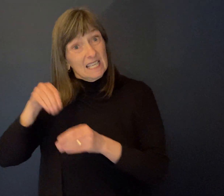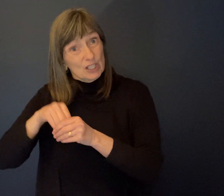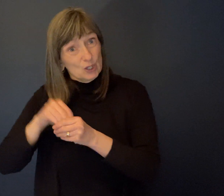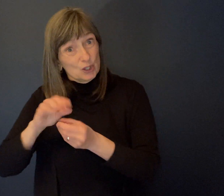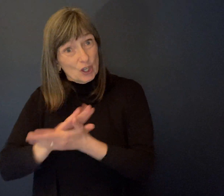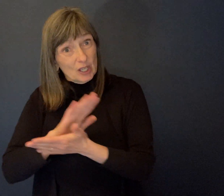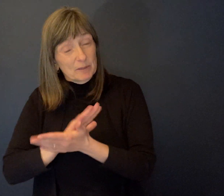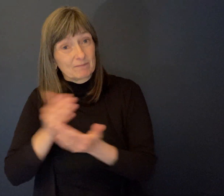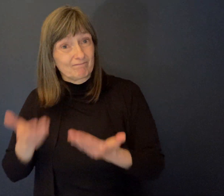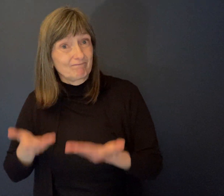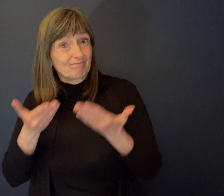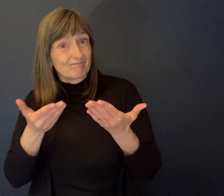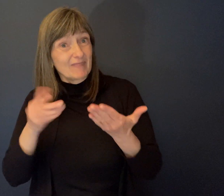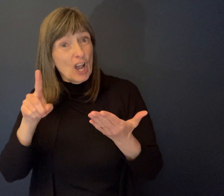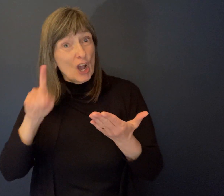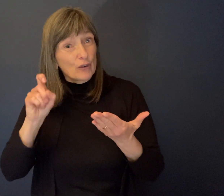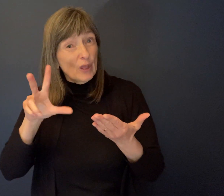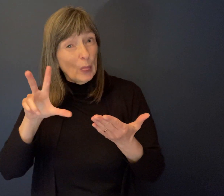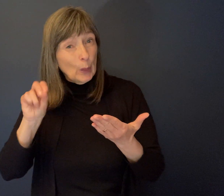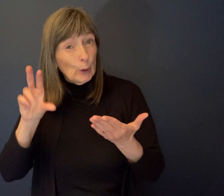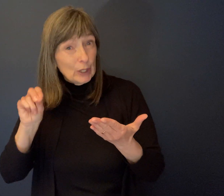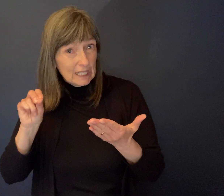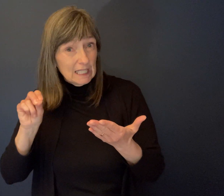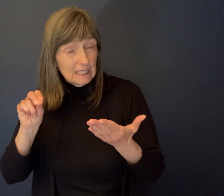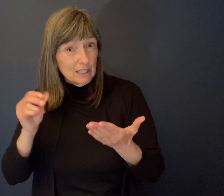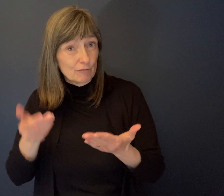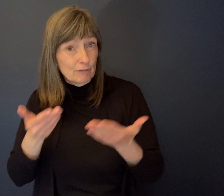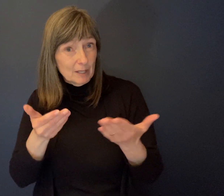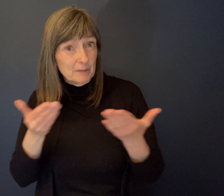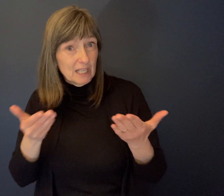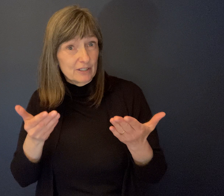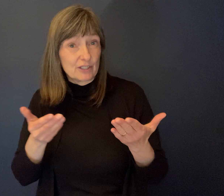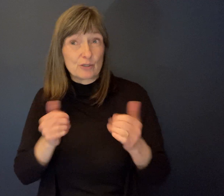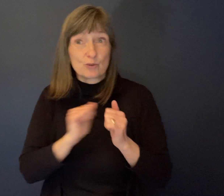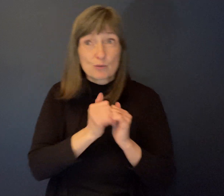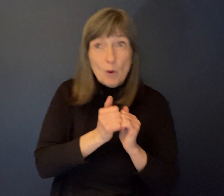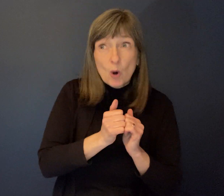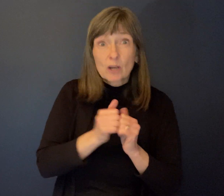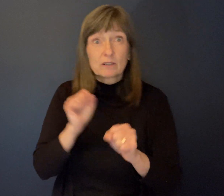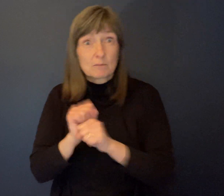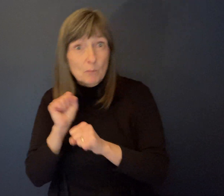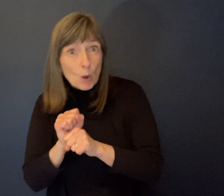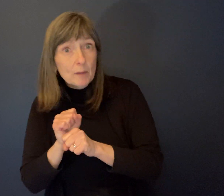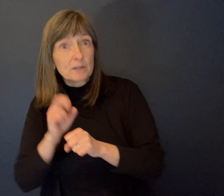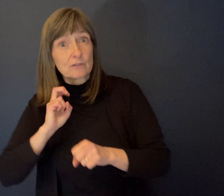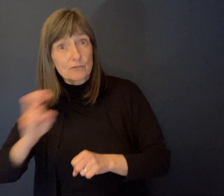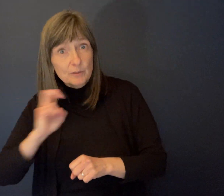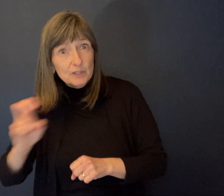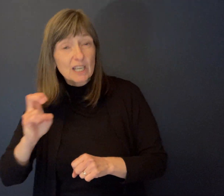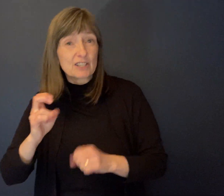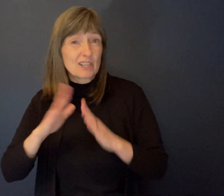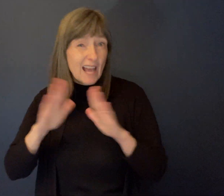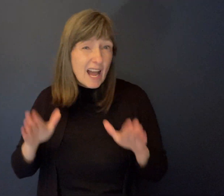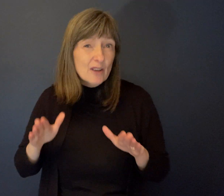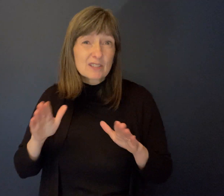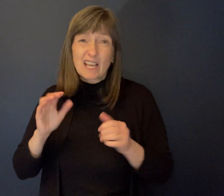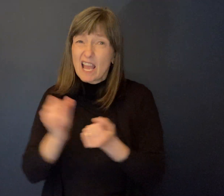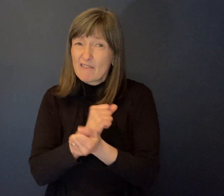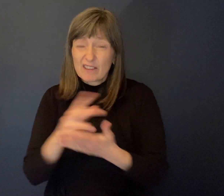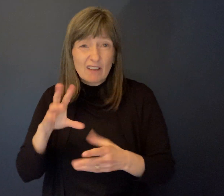every aspect of life from recreation to sport, to employment, transportation, housing, sign language.